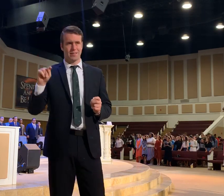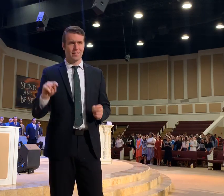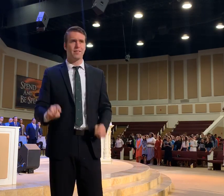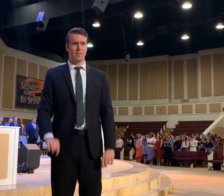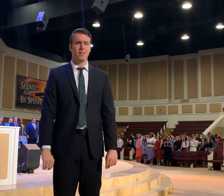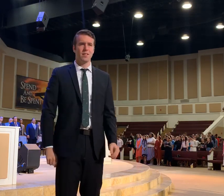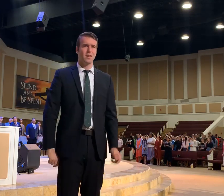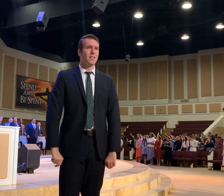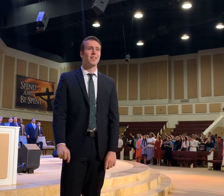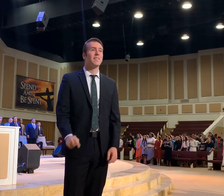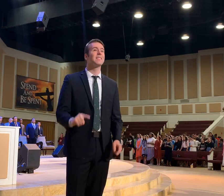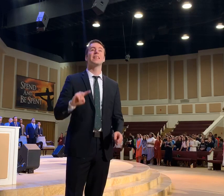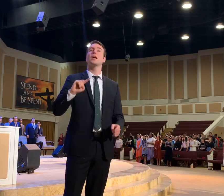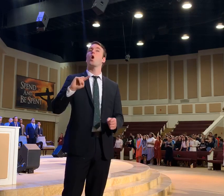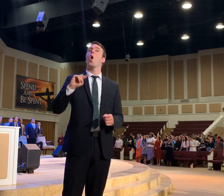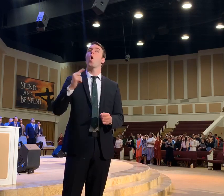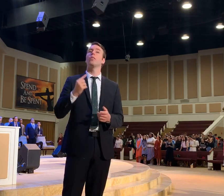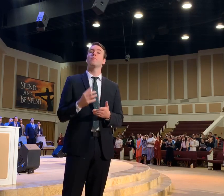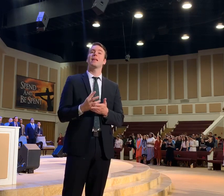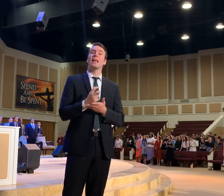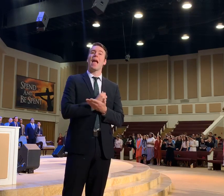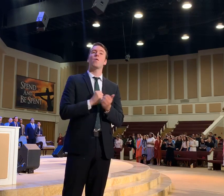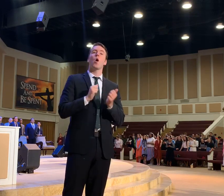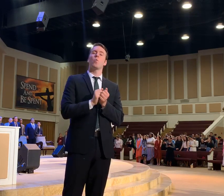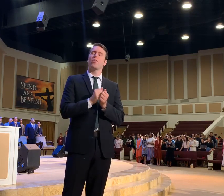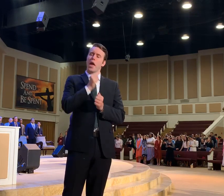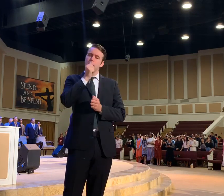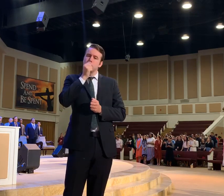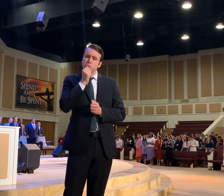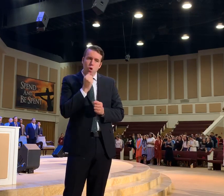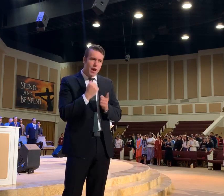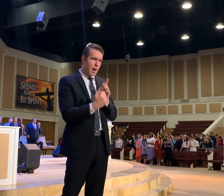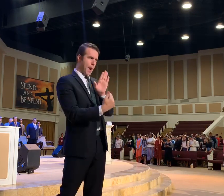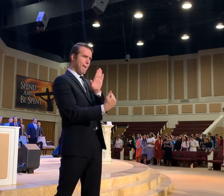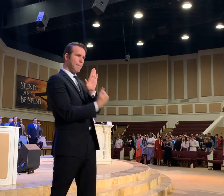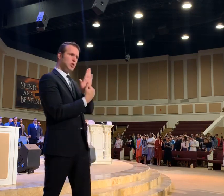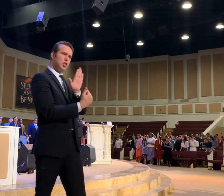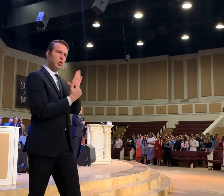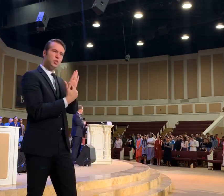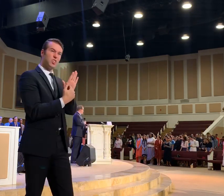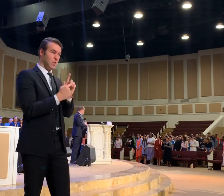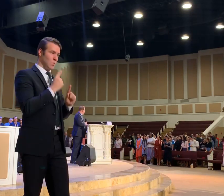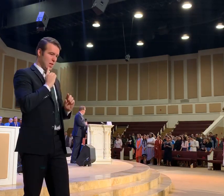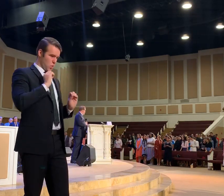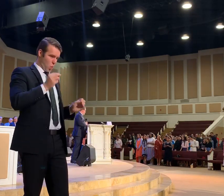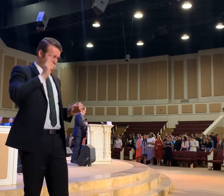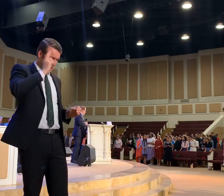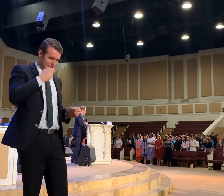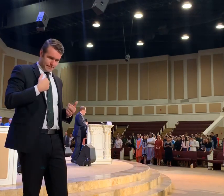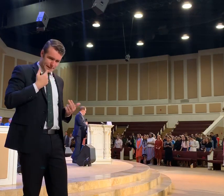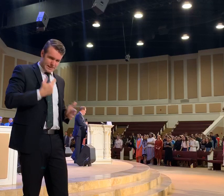That can only be gained through enduring persecution. When there's no reason.